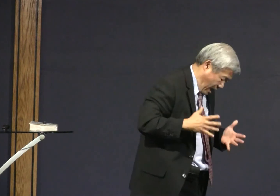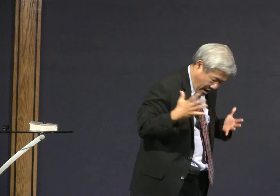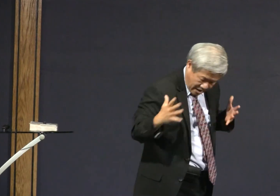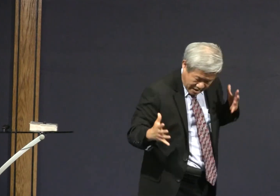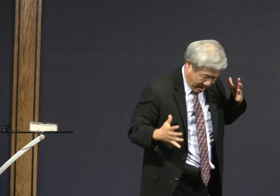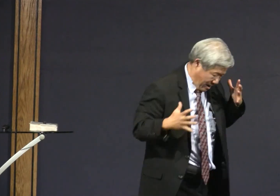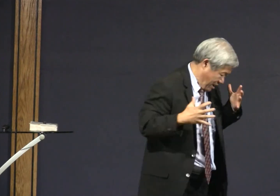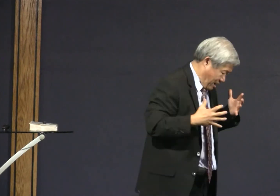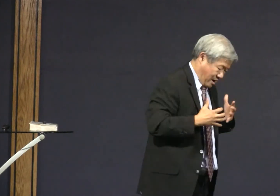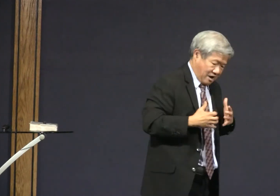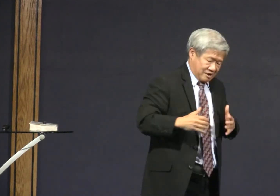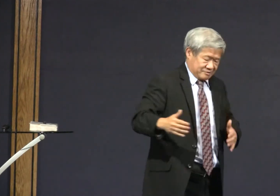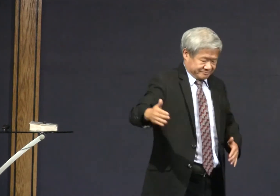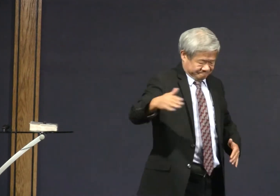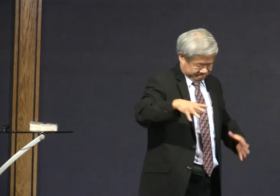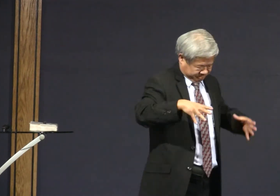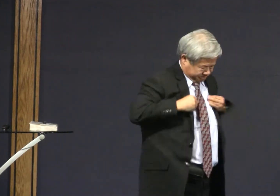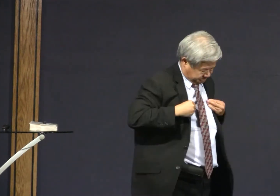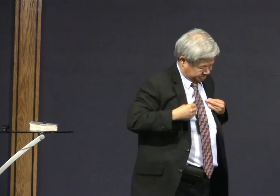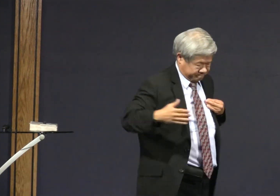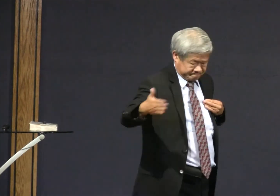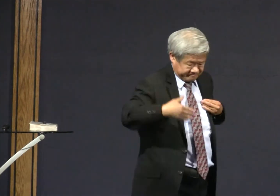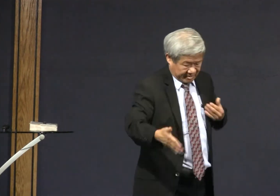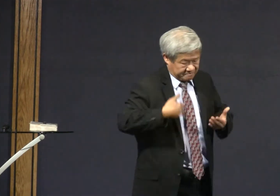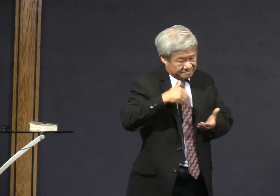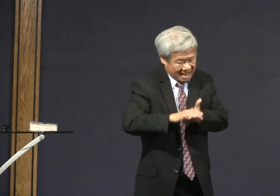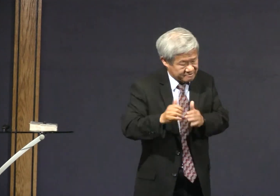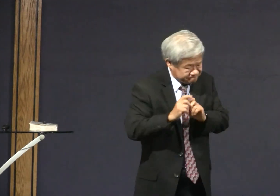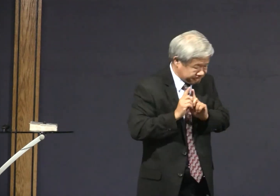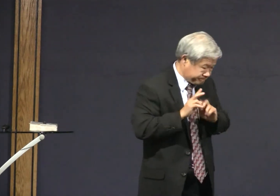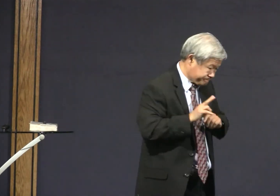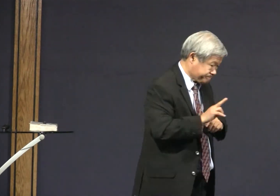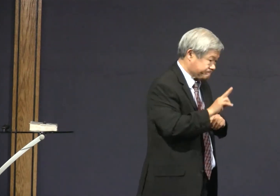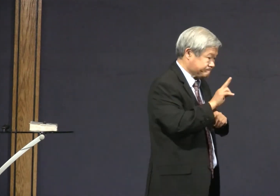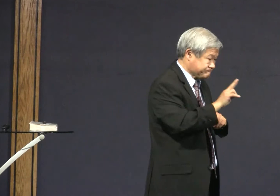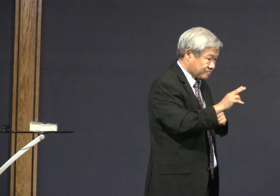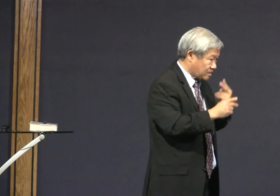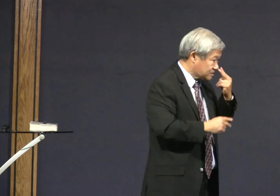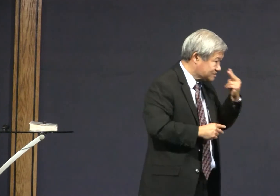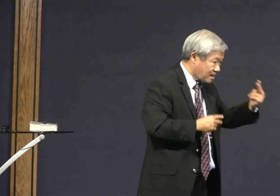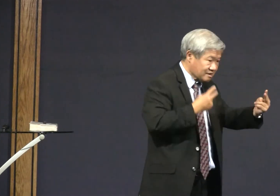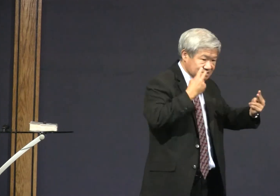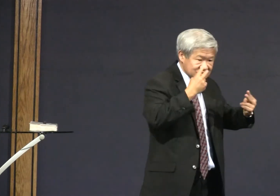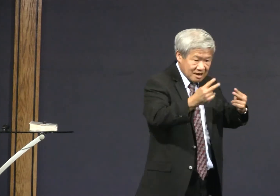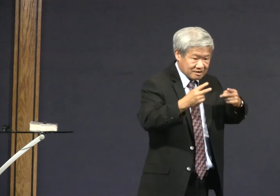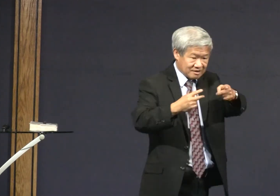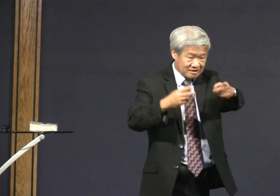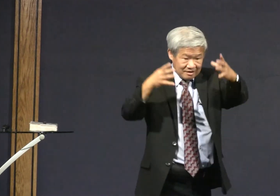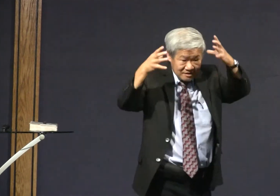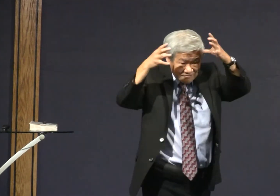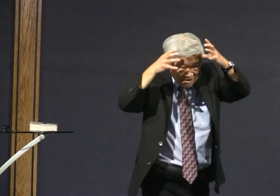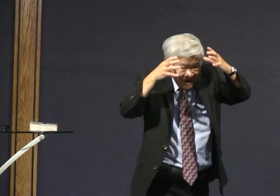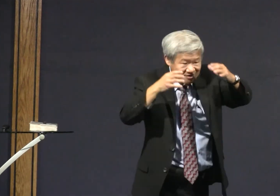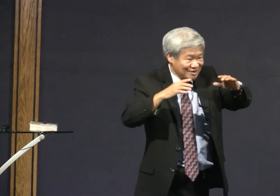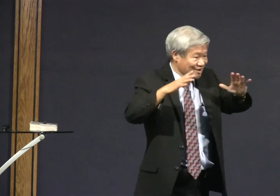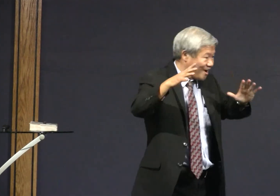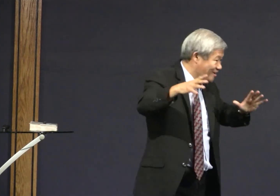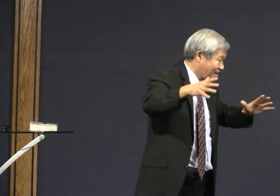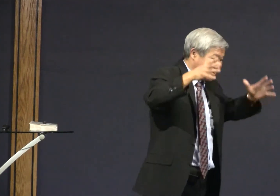an egotist. But he took her as his wife and